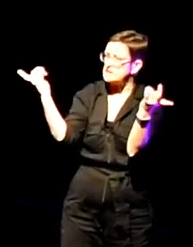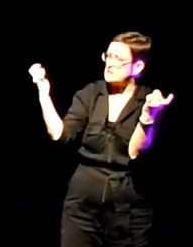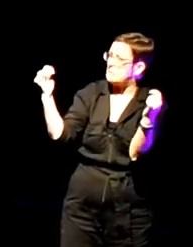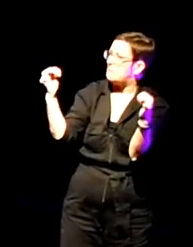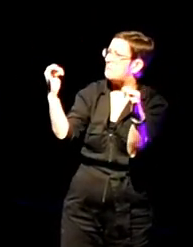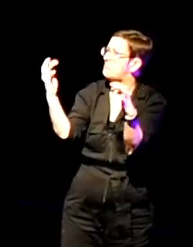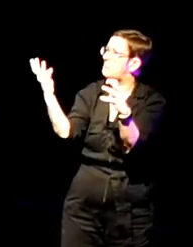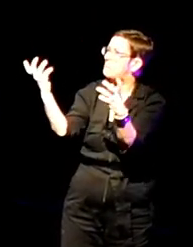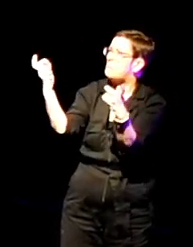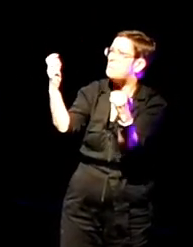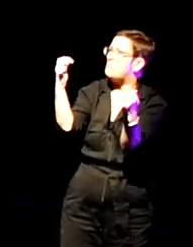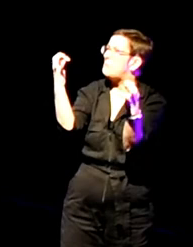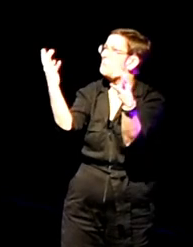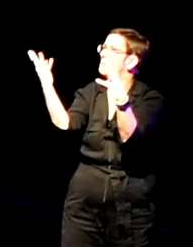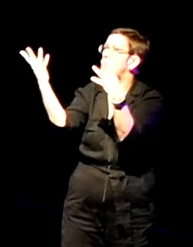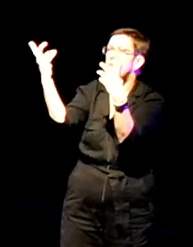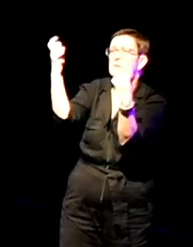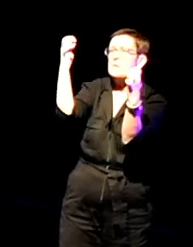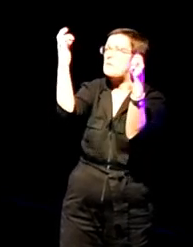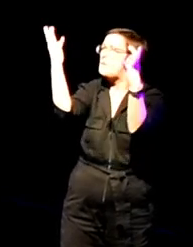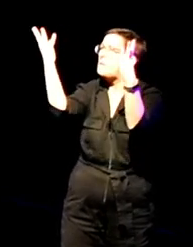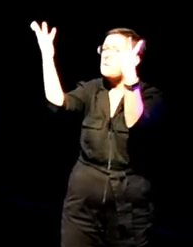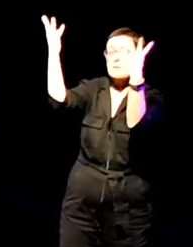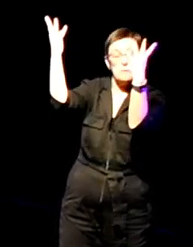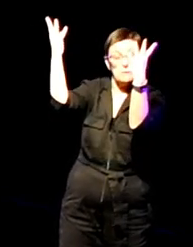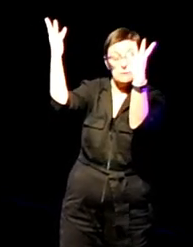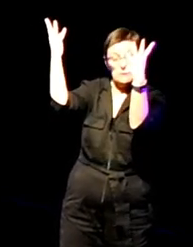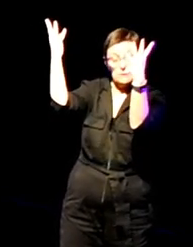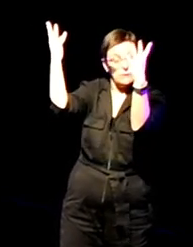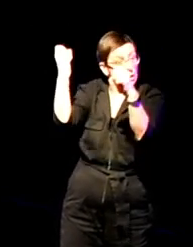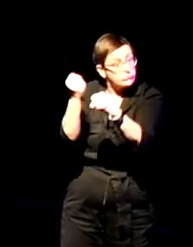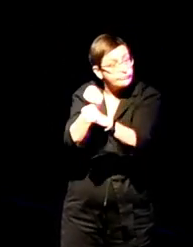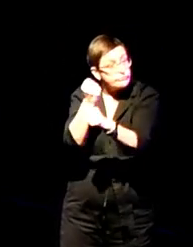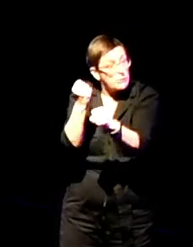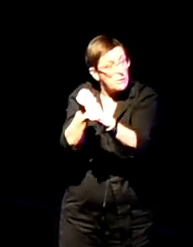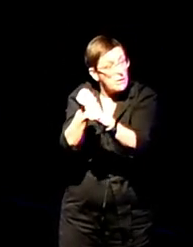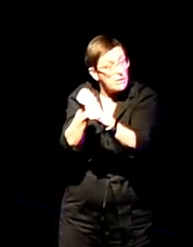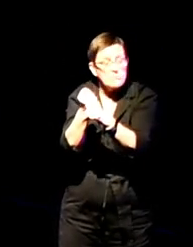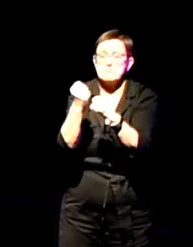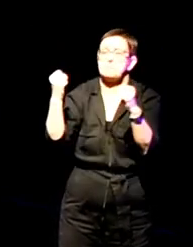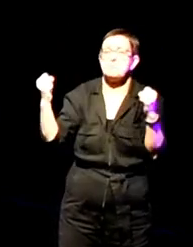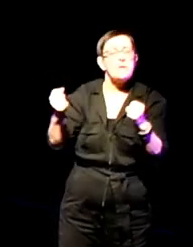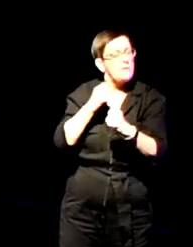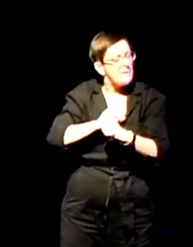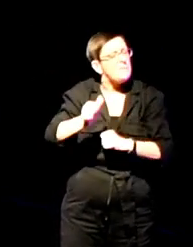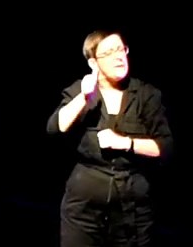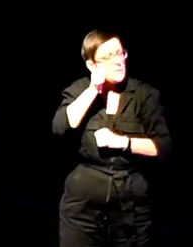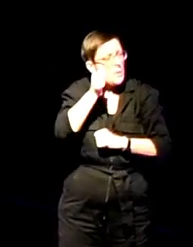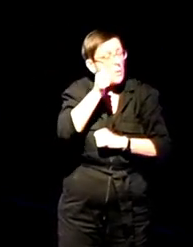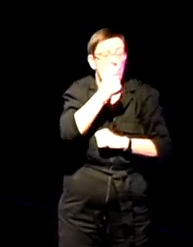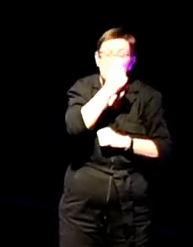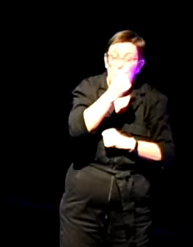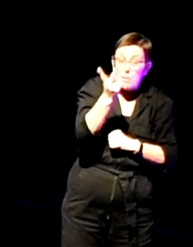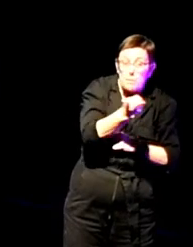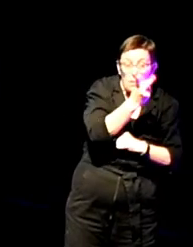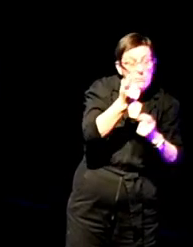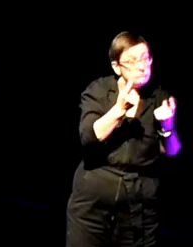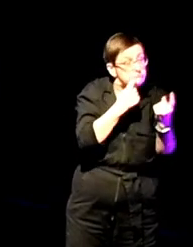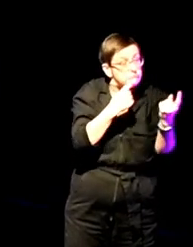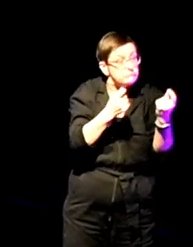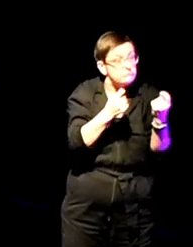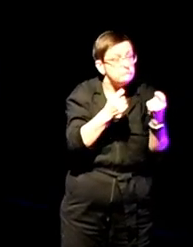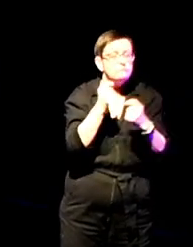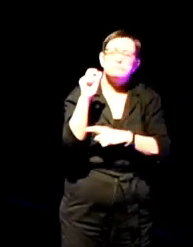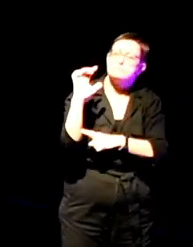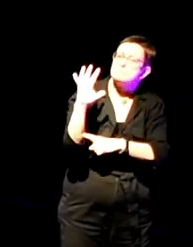Nobody told it it was broken. Or maybe it always knew. Both are possible. Hollow things grow